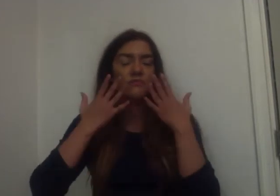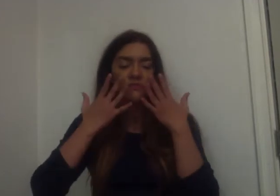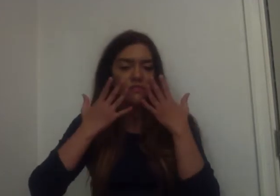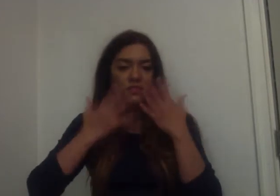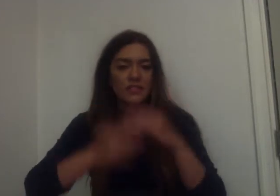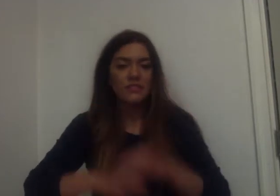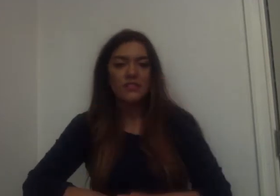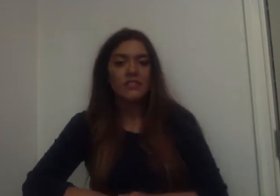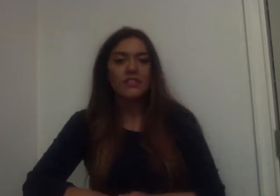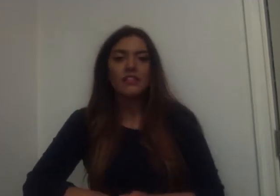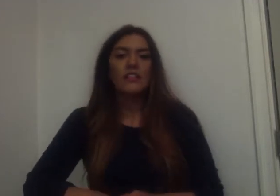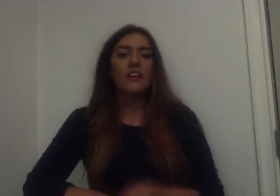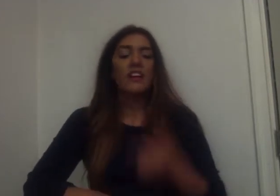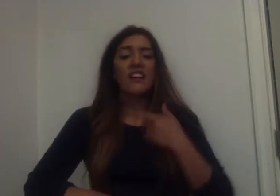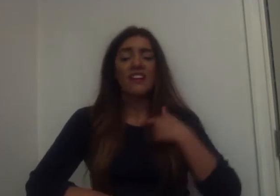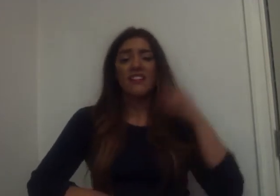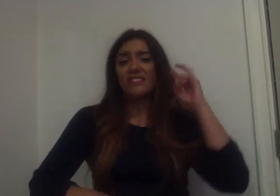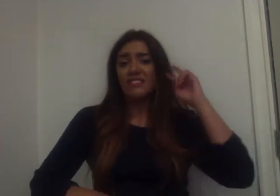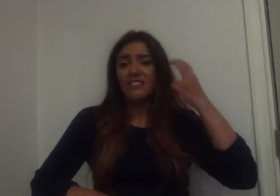I'm not trying a little bit, but, seriously.